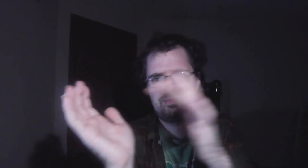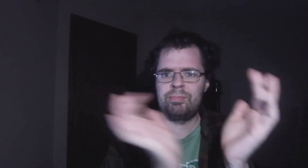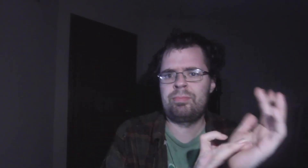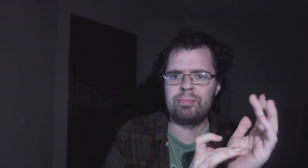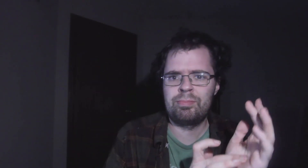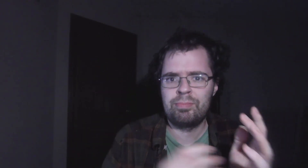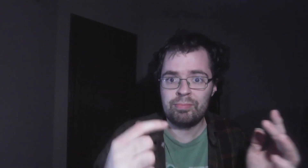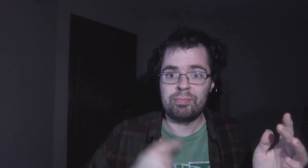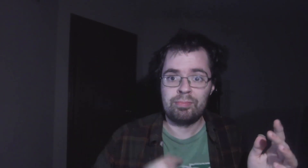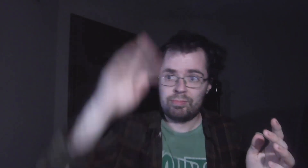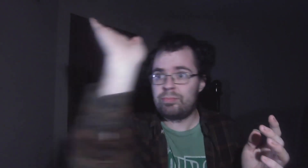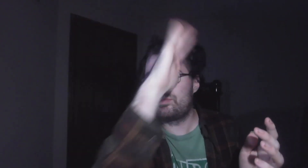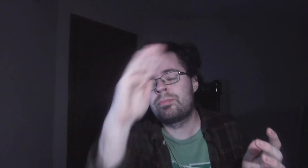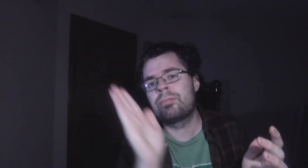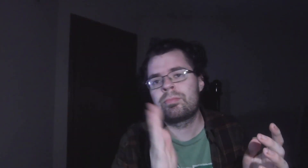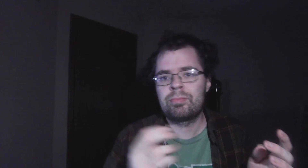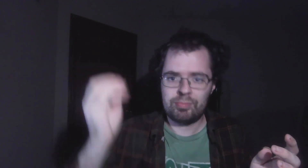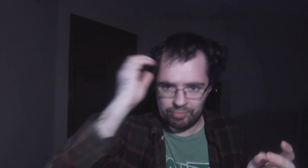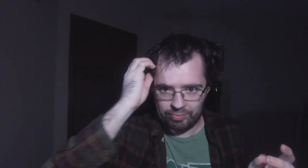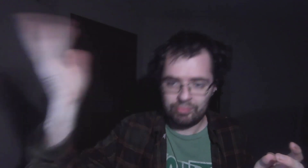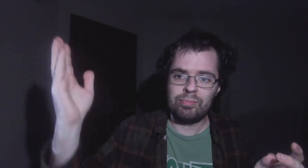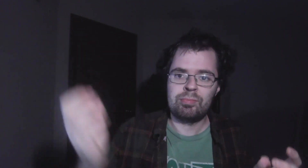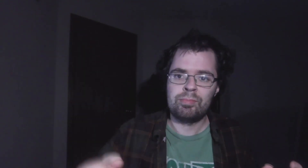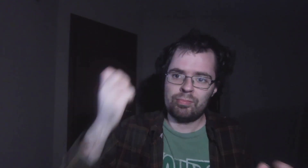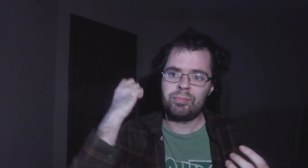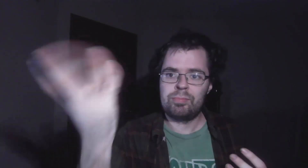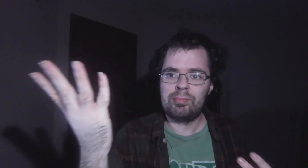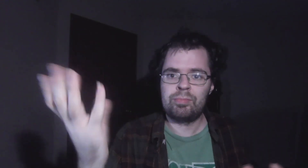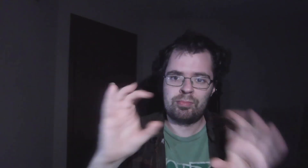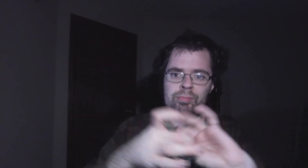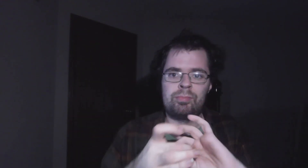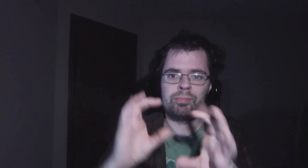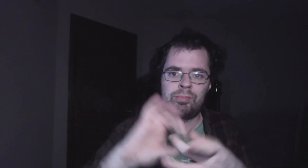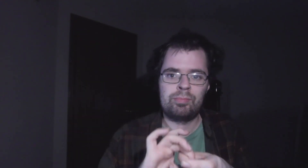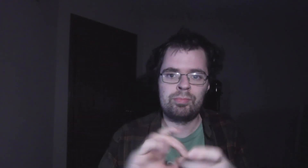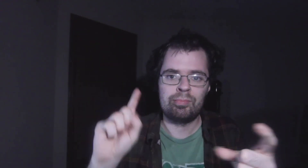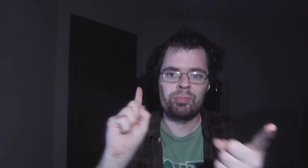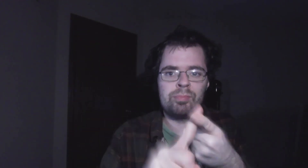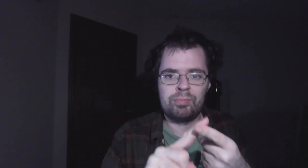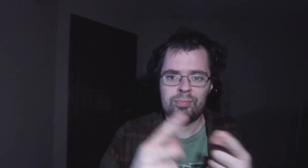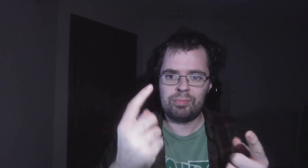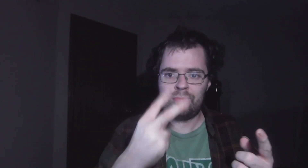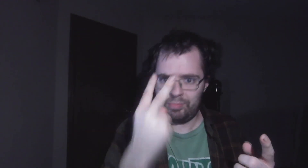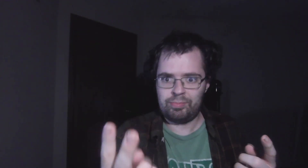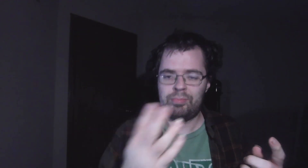that cross. I'll never know how much it cost to see